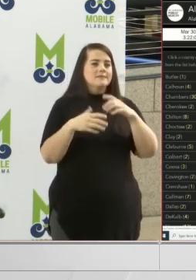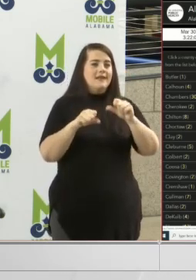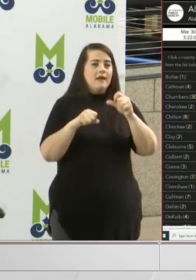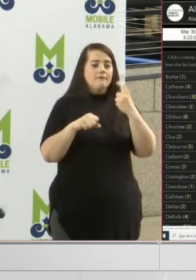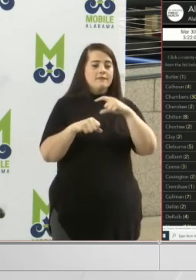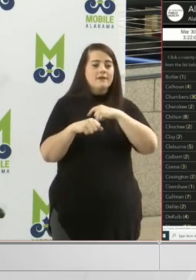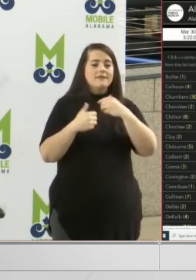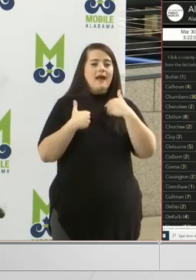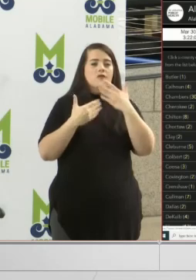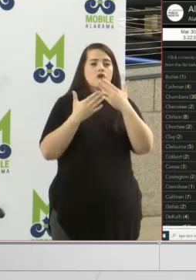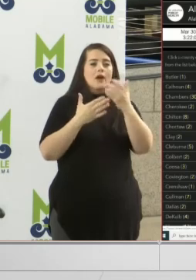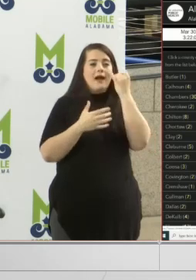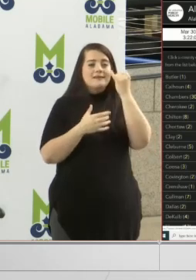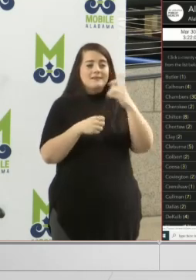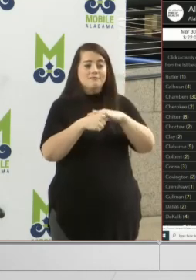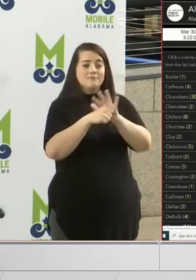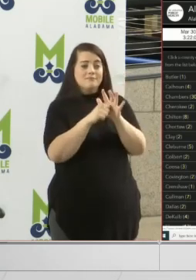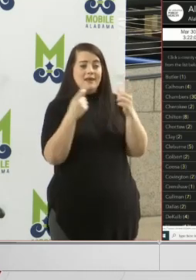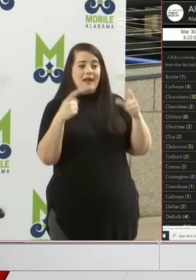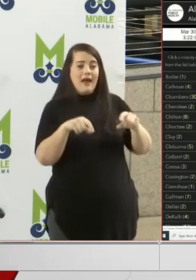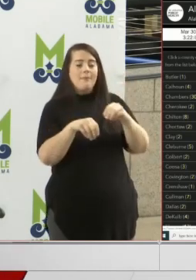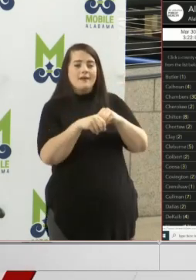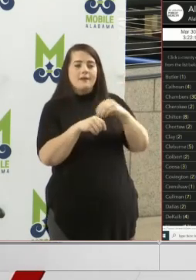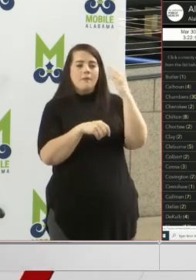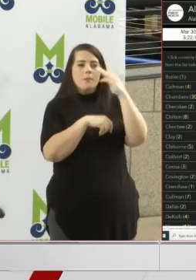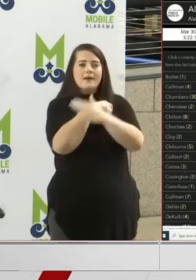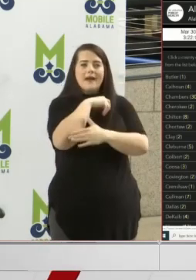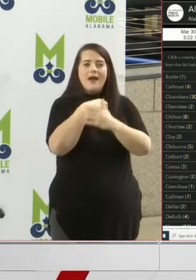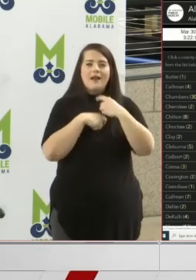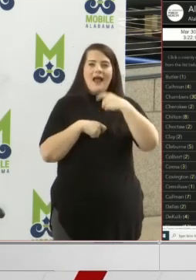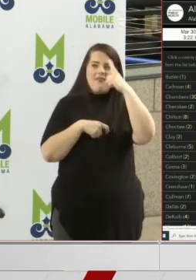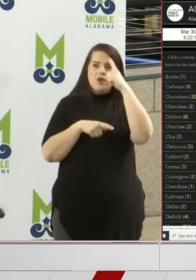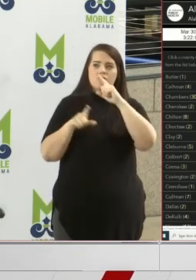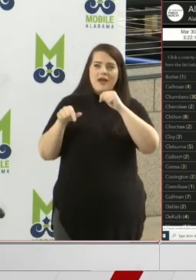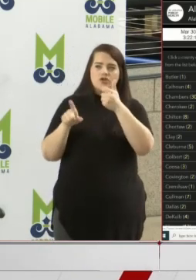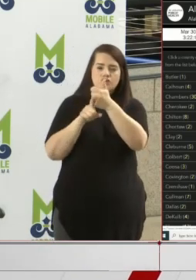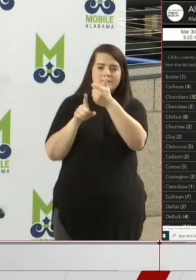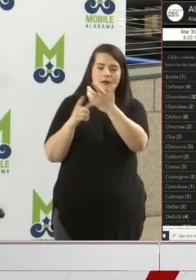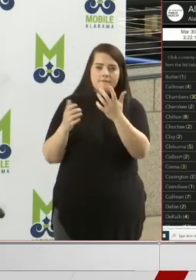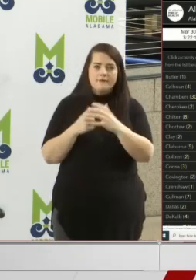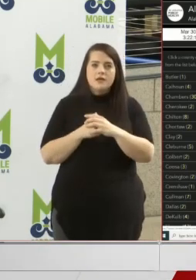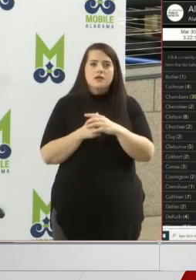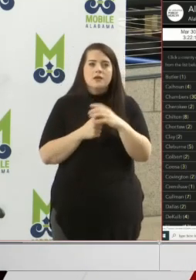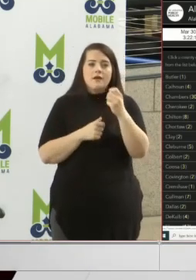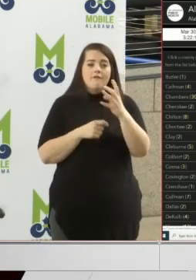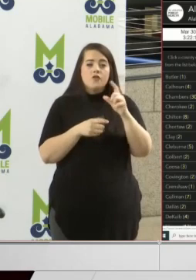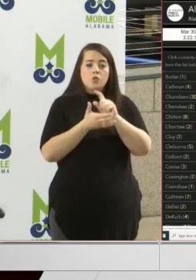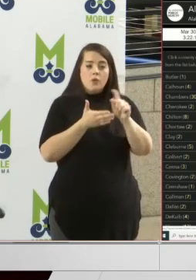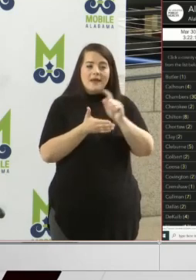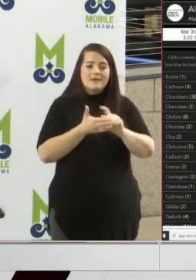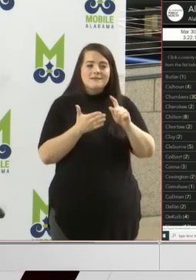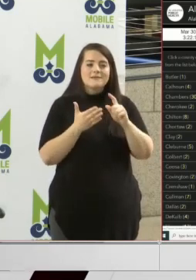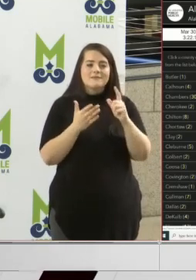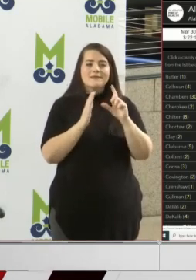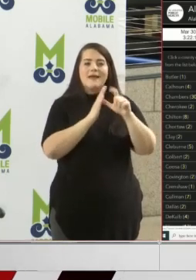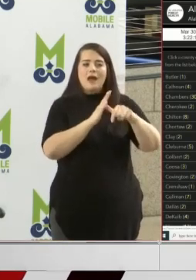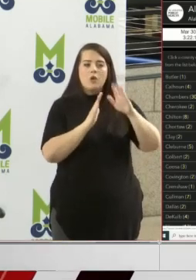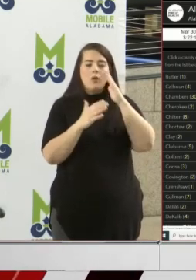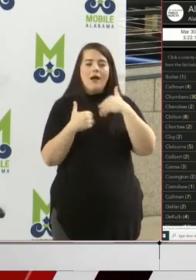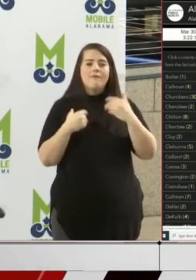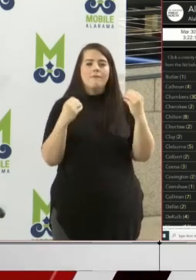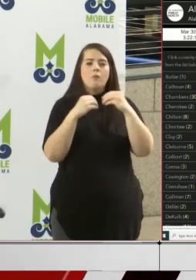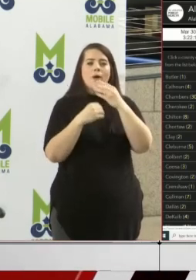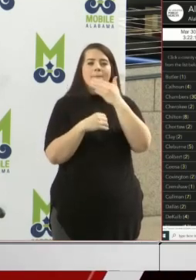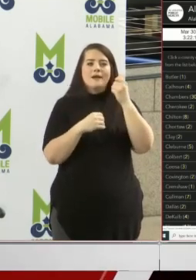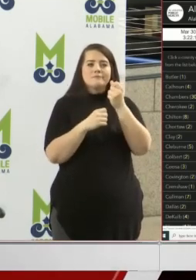burden is in Mobile County? And I think the answer, I think you answered it yourself. I think within a few weeks, we'll have a lot better picture of